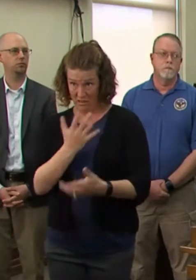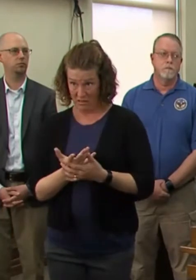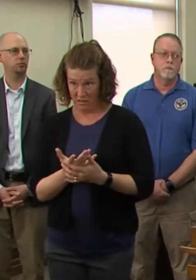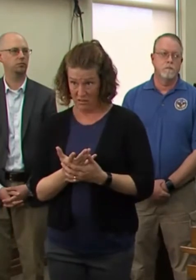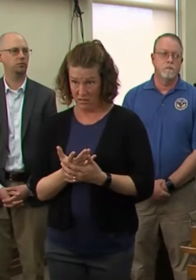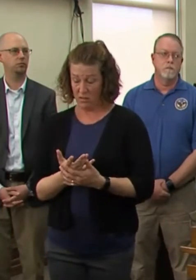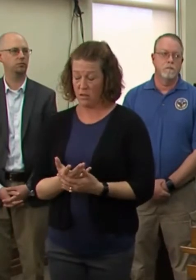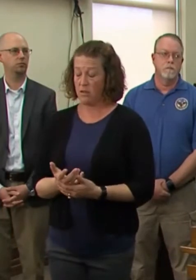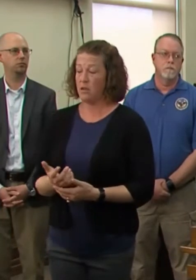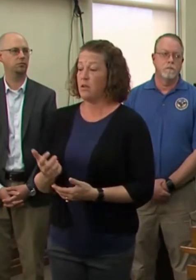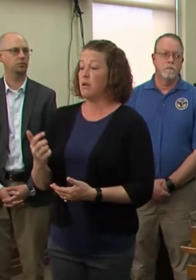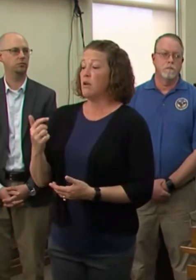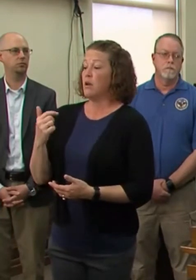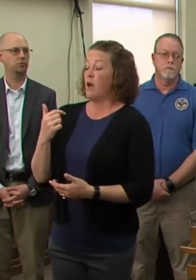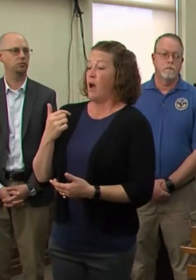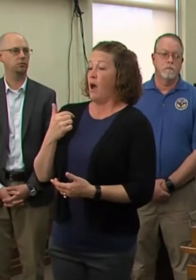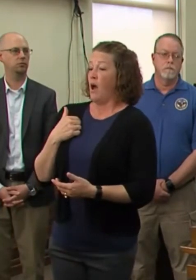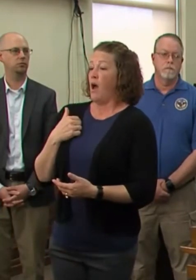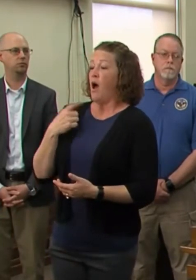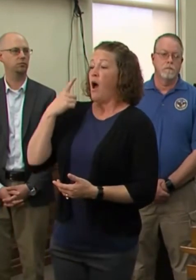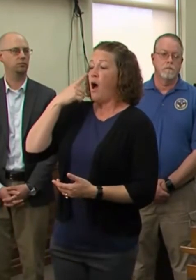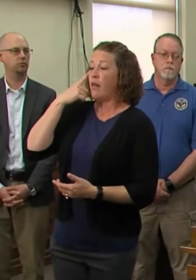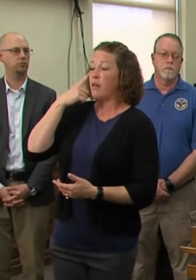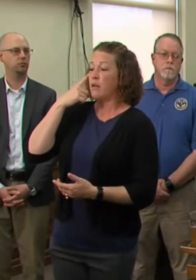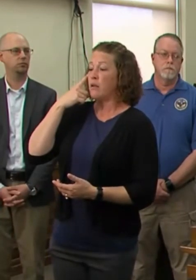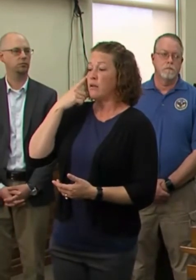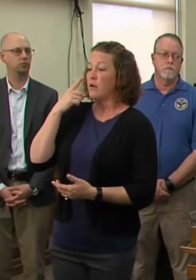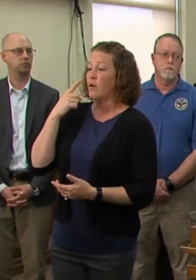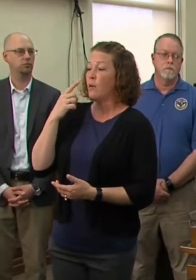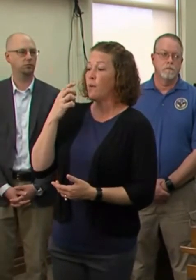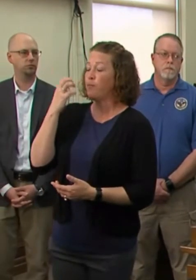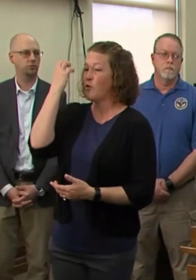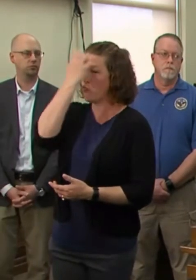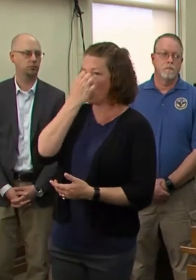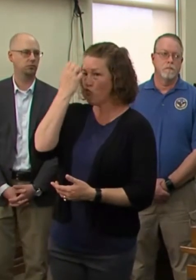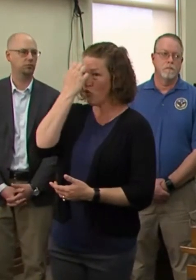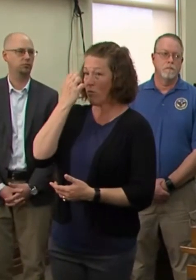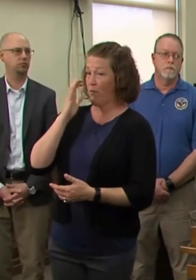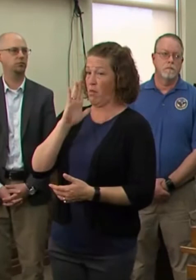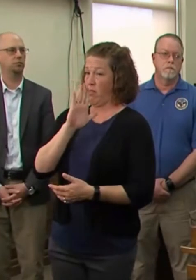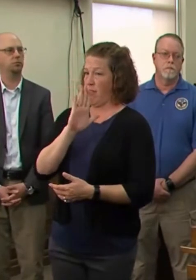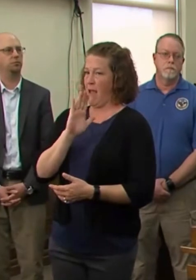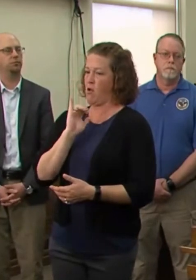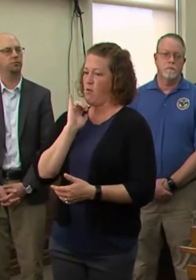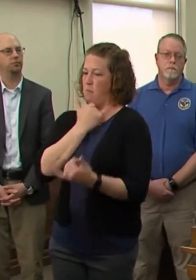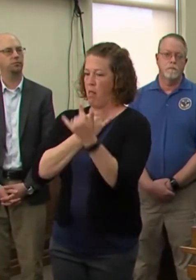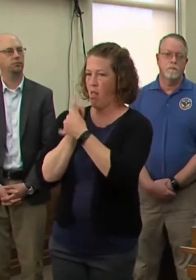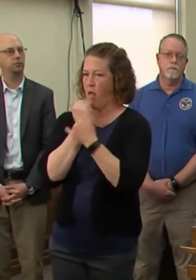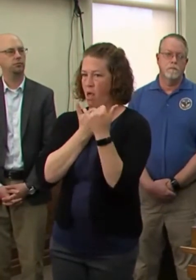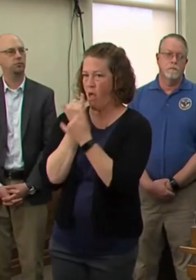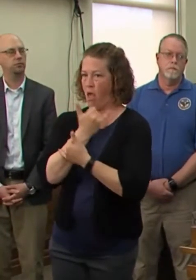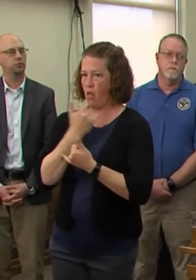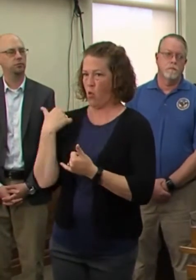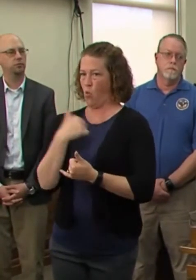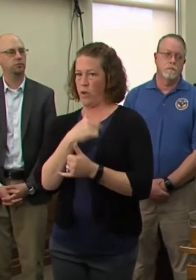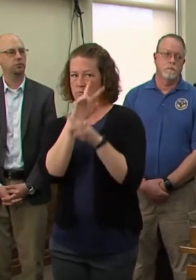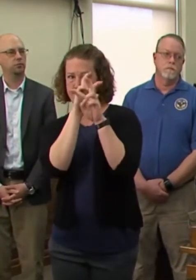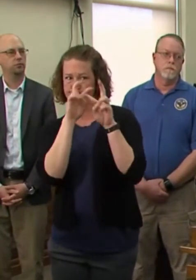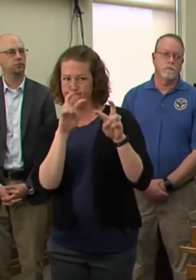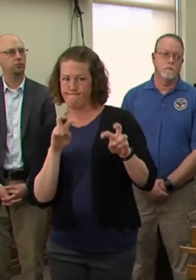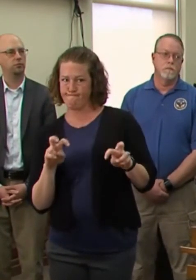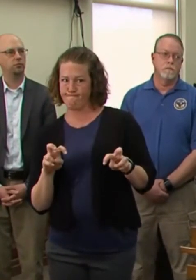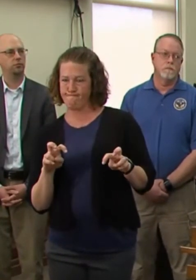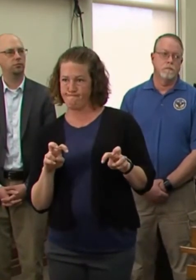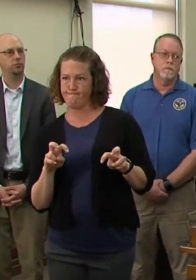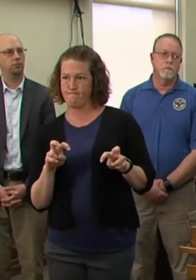mistakes that were made in Europe as this crisis was coming upon them, as this coronavirus